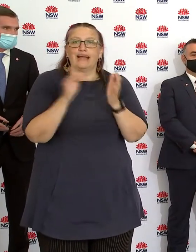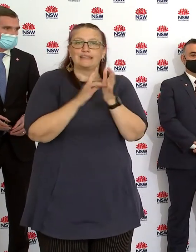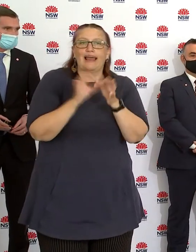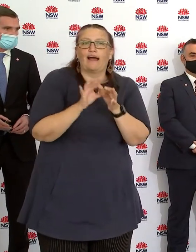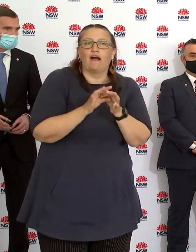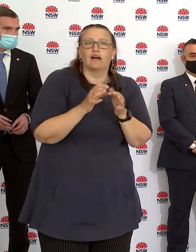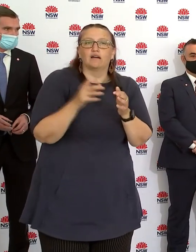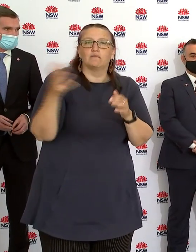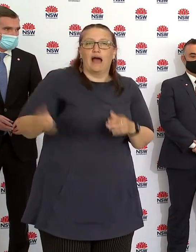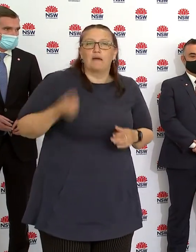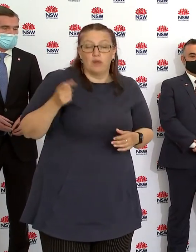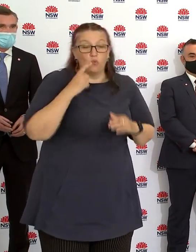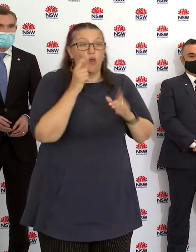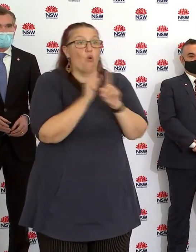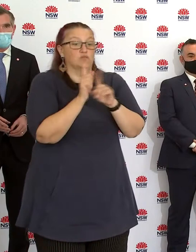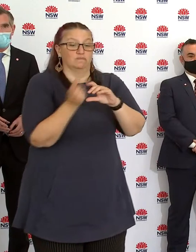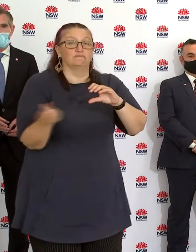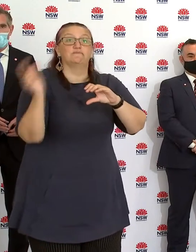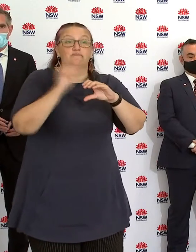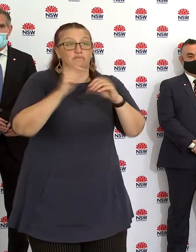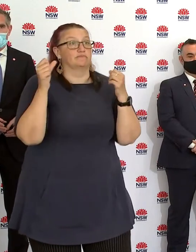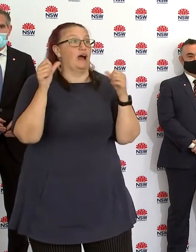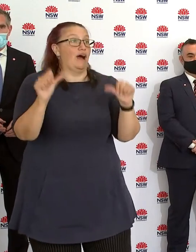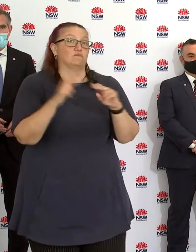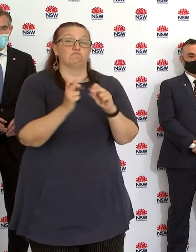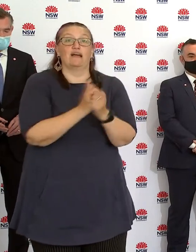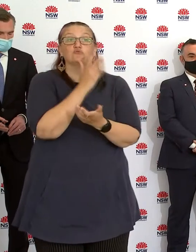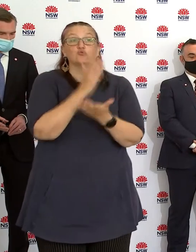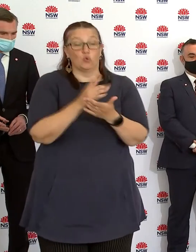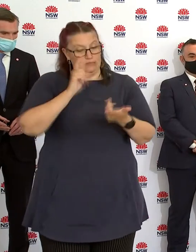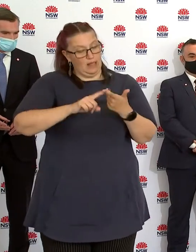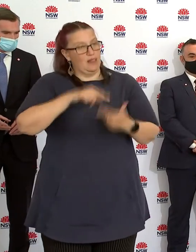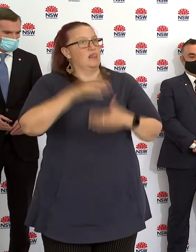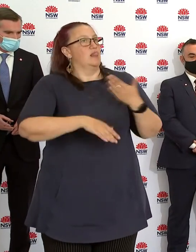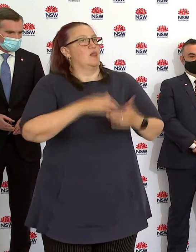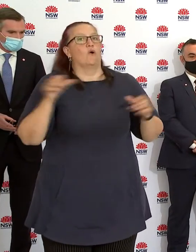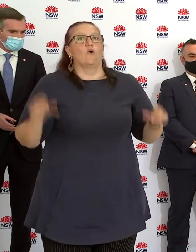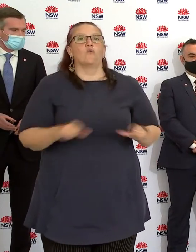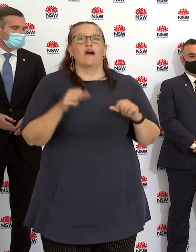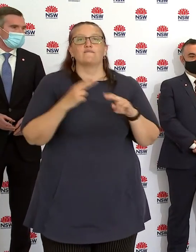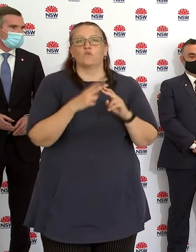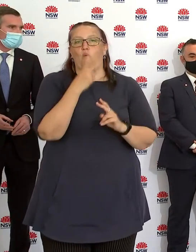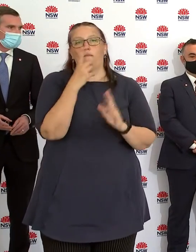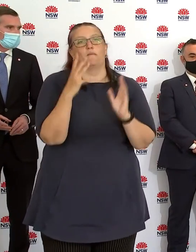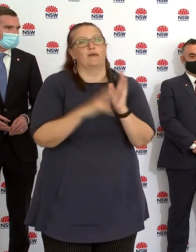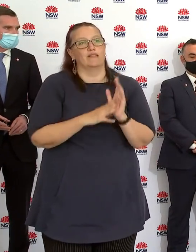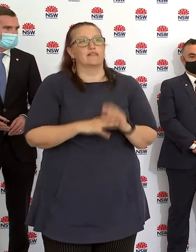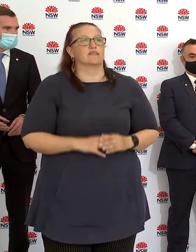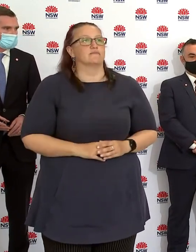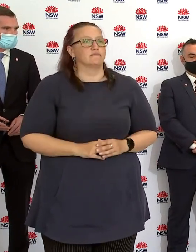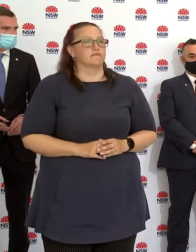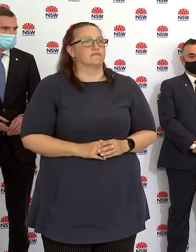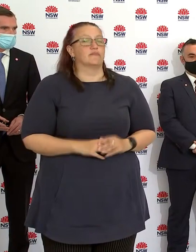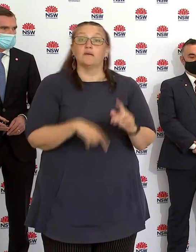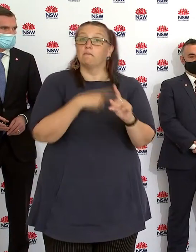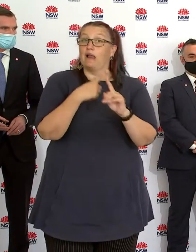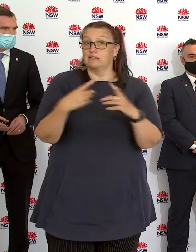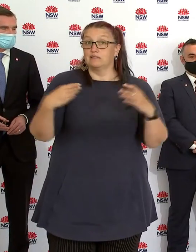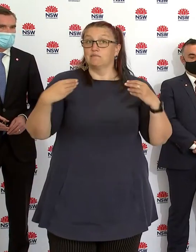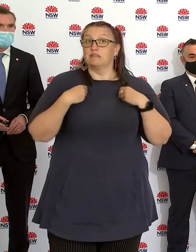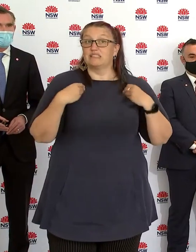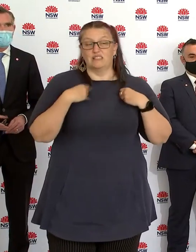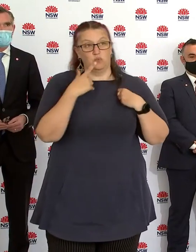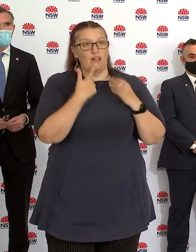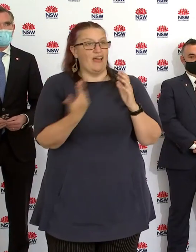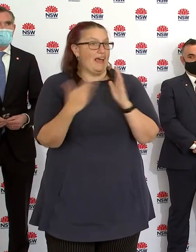you will also get a top up to make sure that you keep going during the next month. And businesses also will get extra support and allow